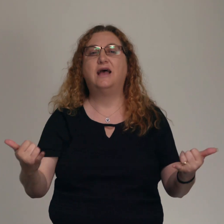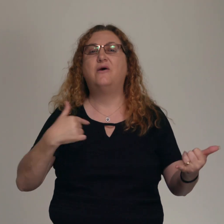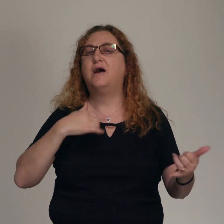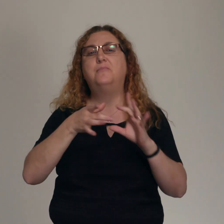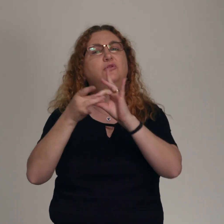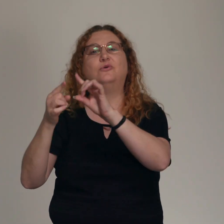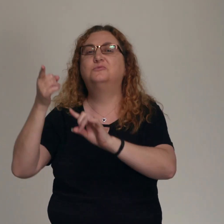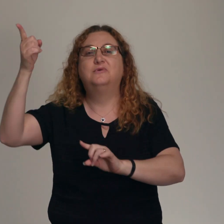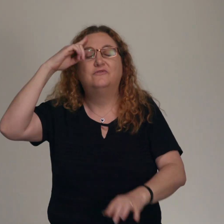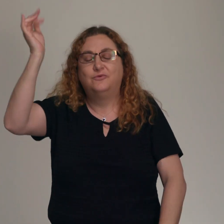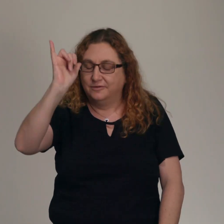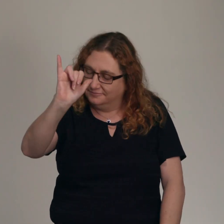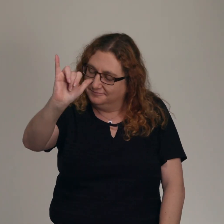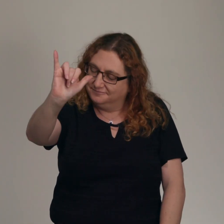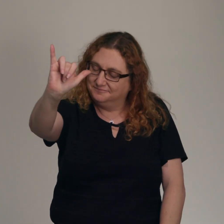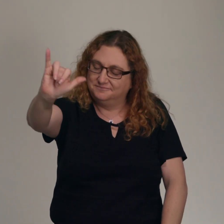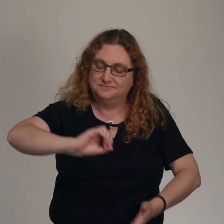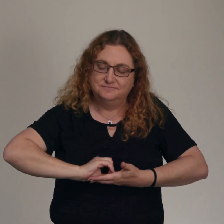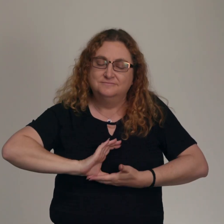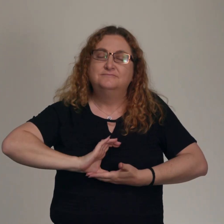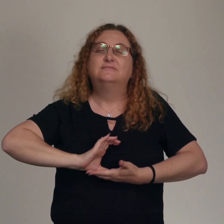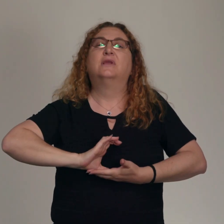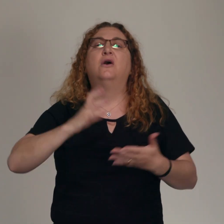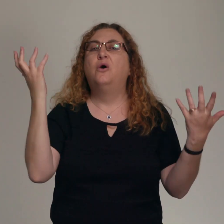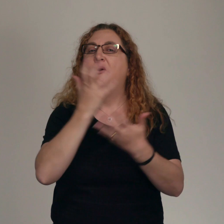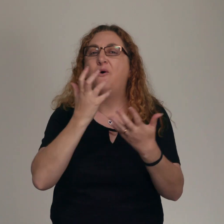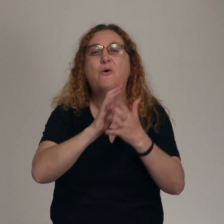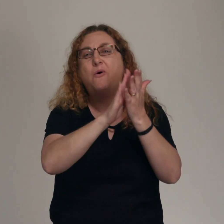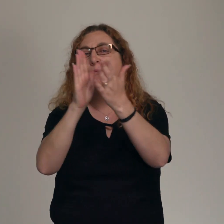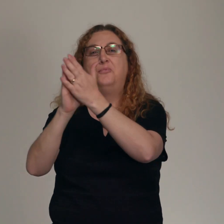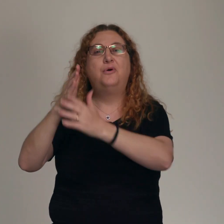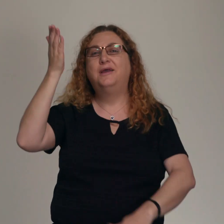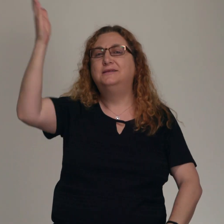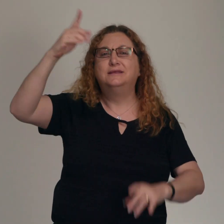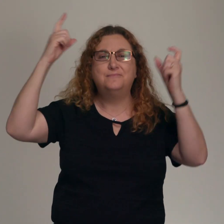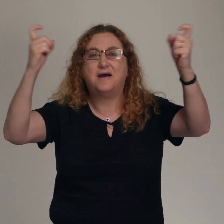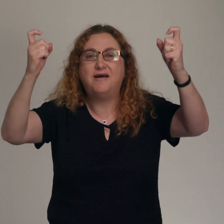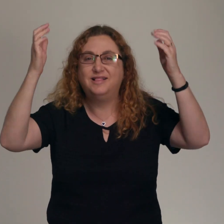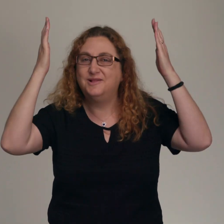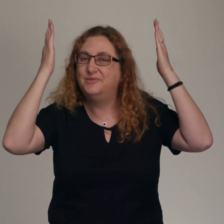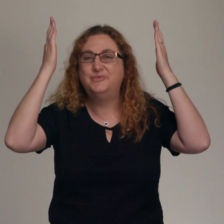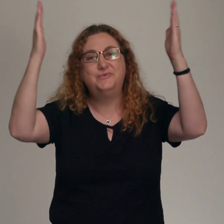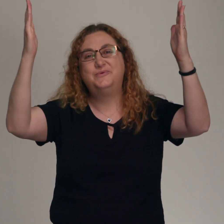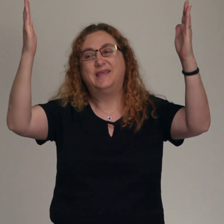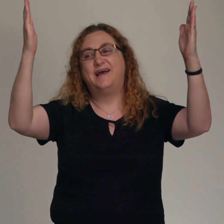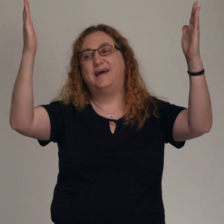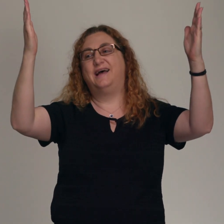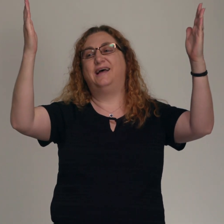forever Oh, praise Him, hallelujah My